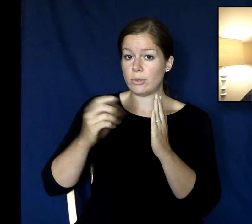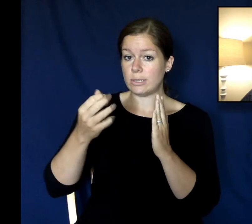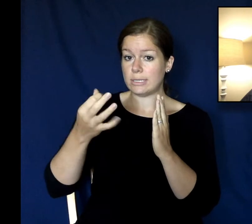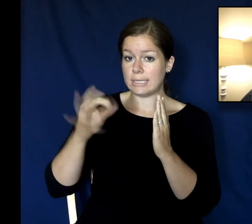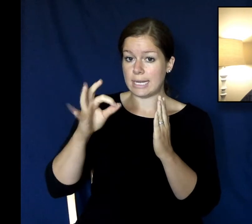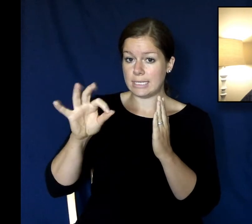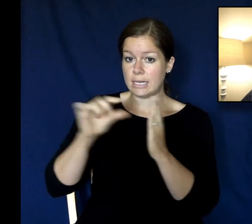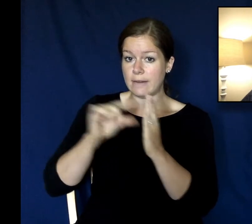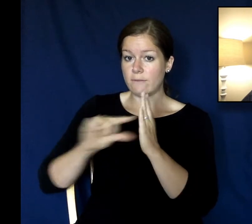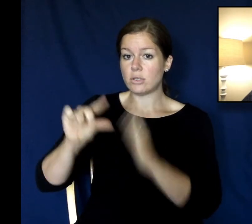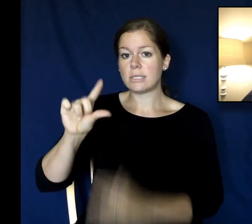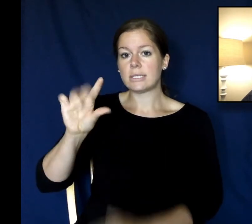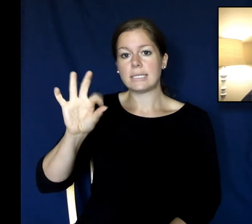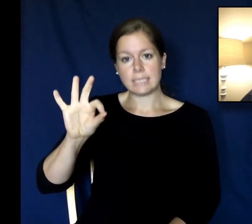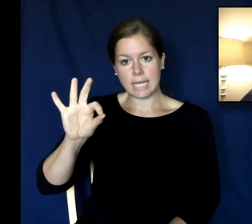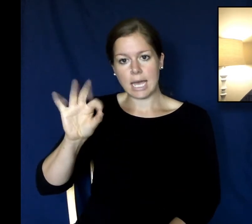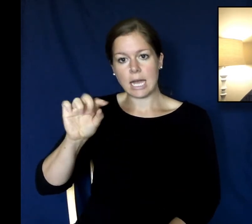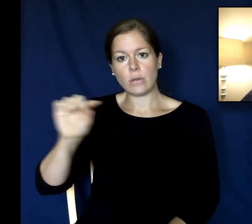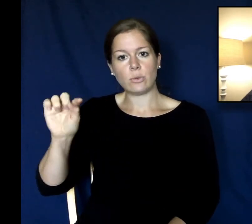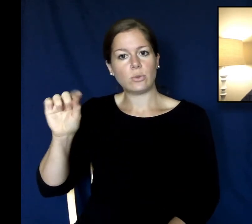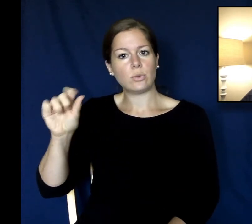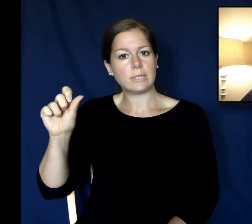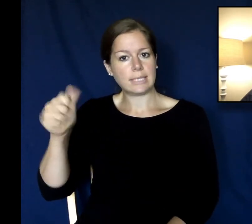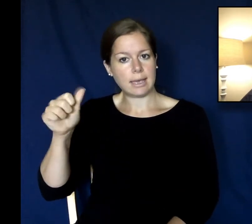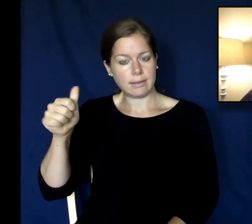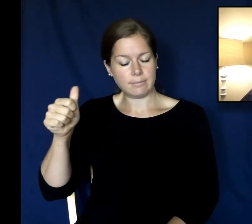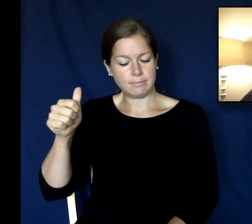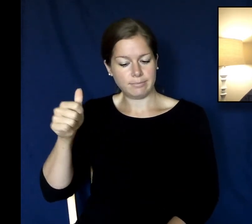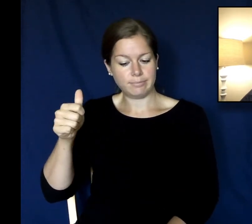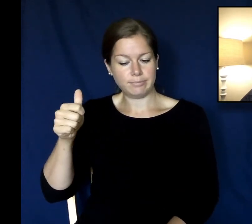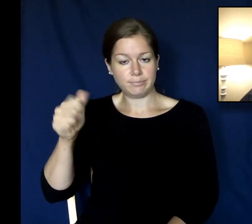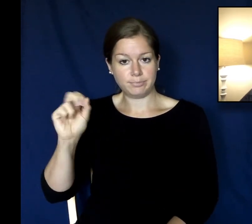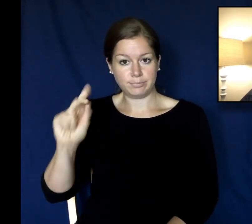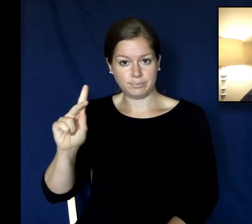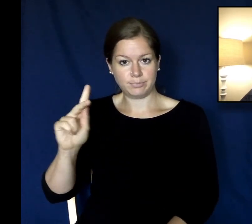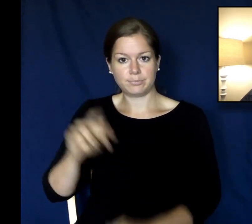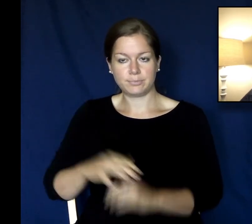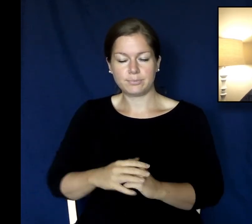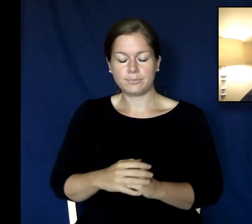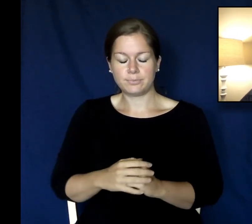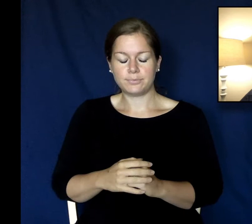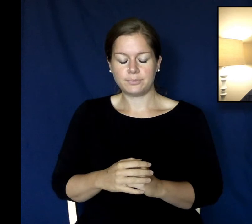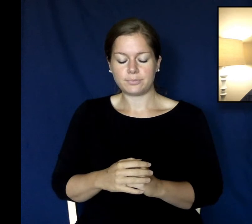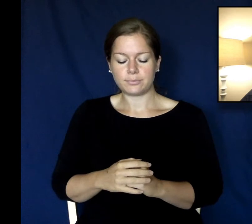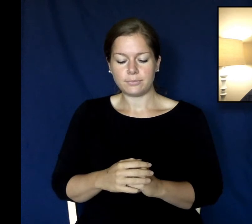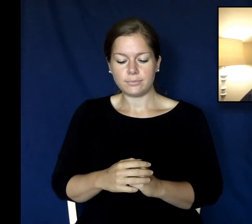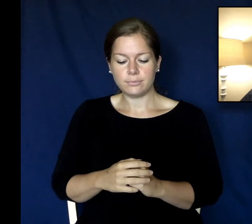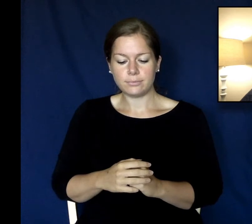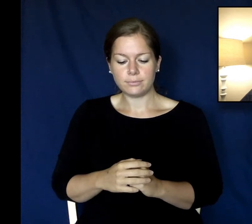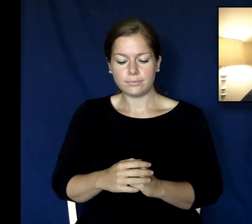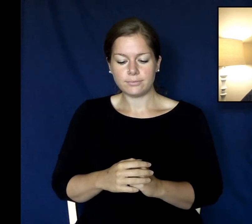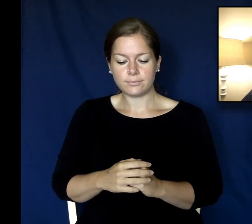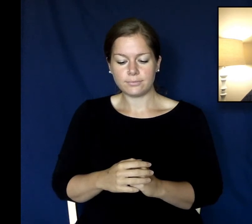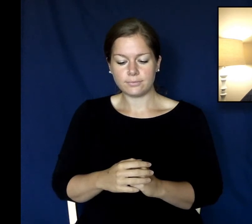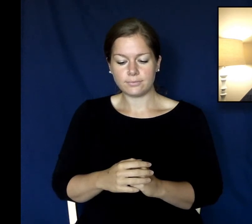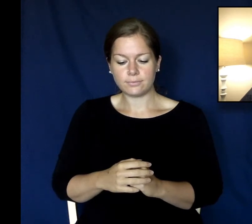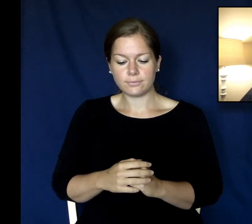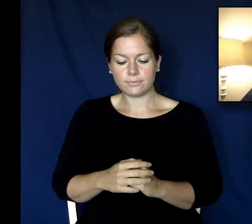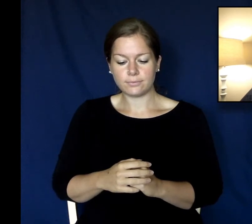if you have your bible with you please open it up and join me in Luke 19 um we'll start in verse 9 and 10 and I want to I want to draw